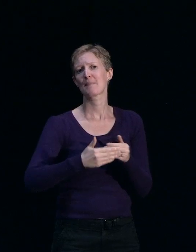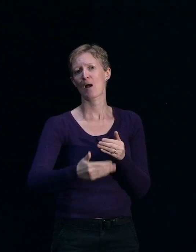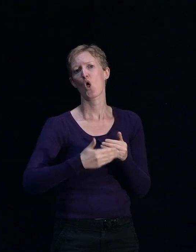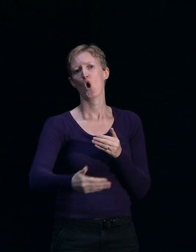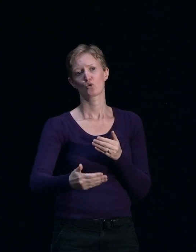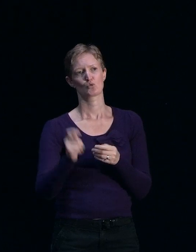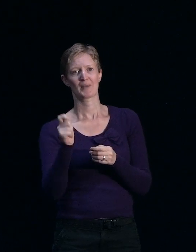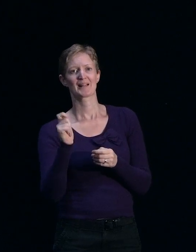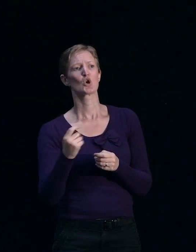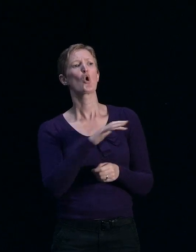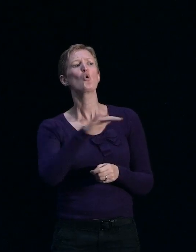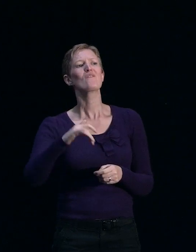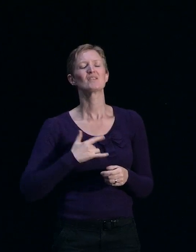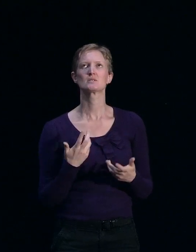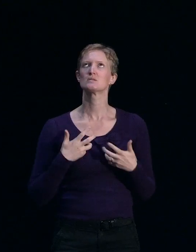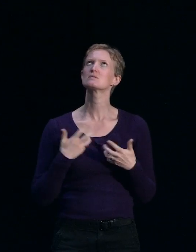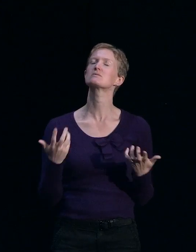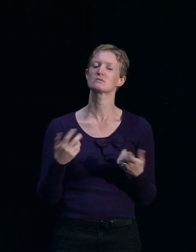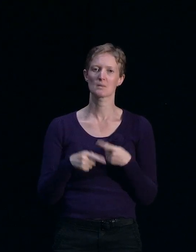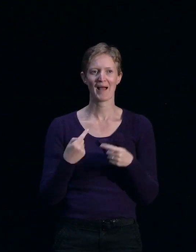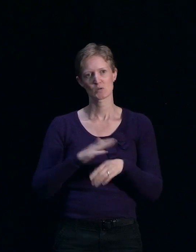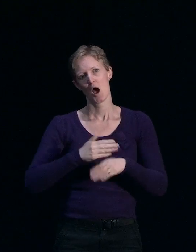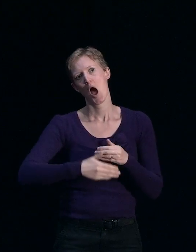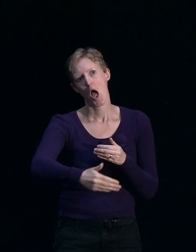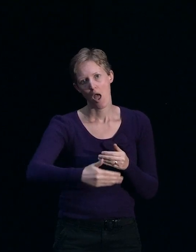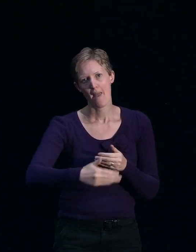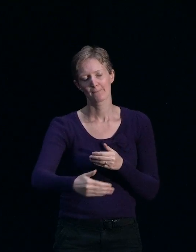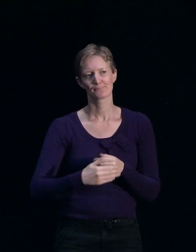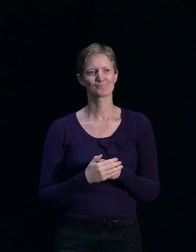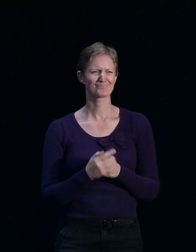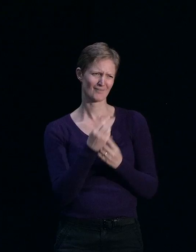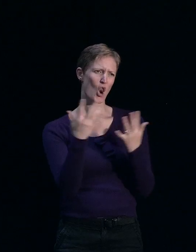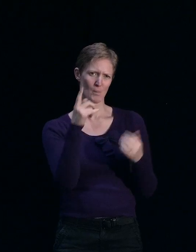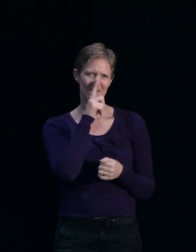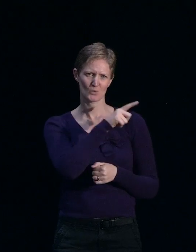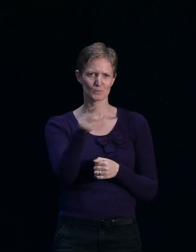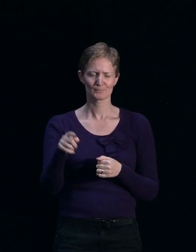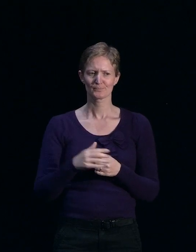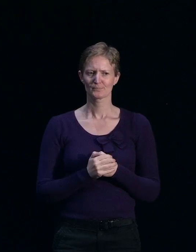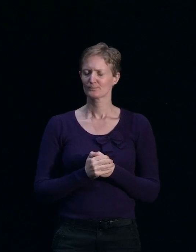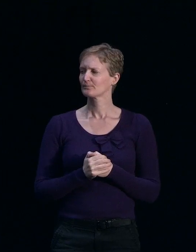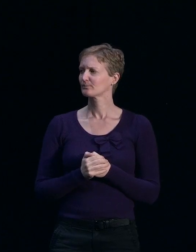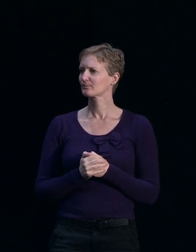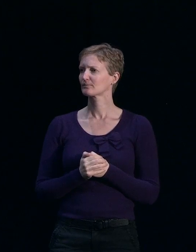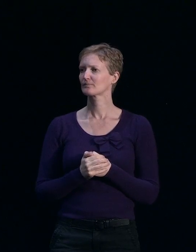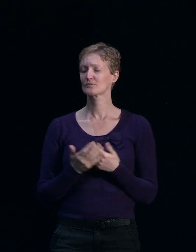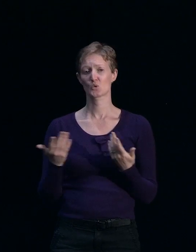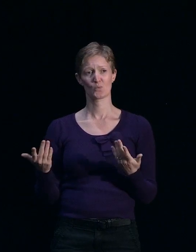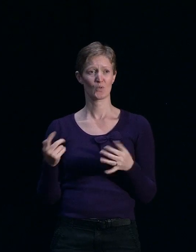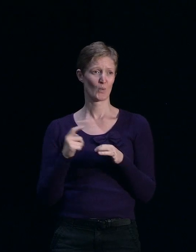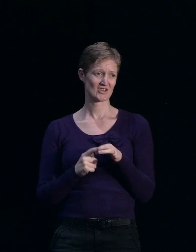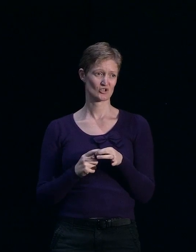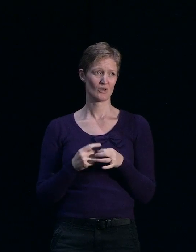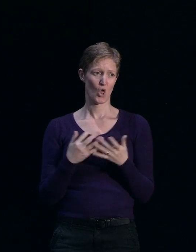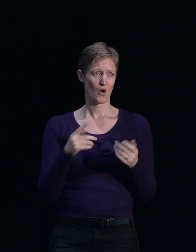frustrated here about the timelines? Hands up. Okay, great. Thank you very much. So this is a common question that we know is going to be